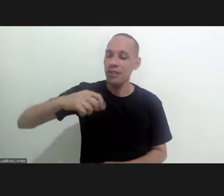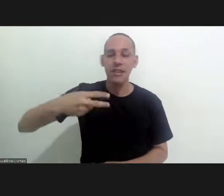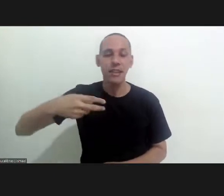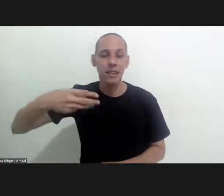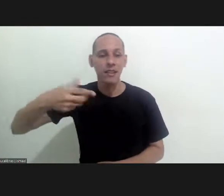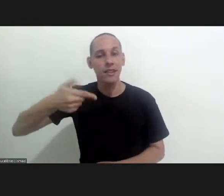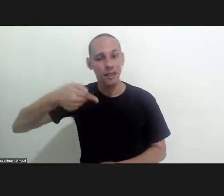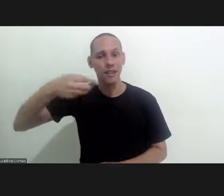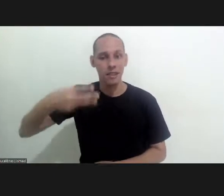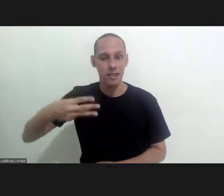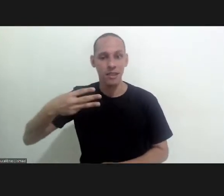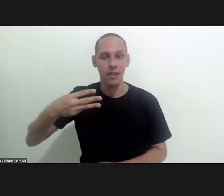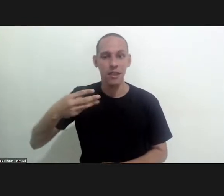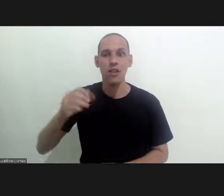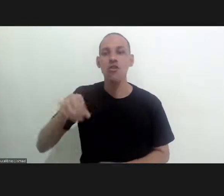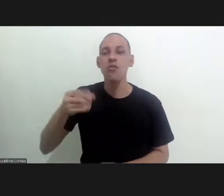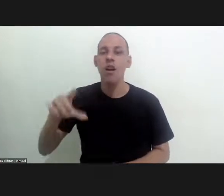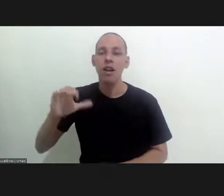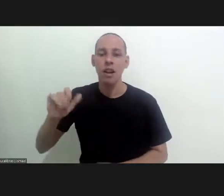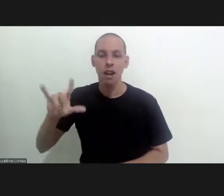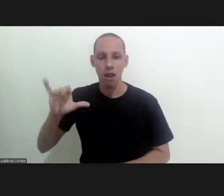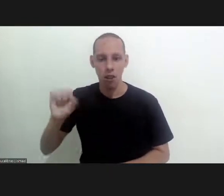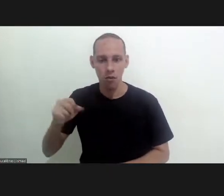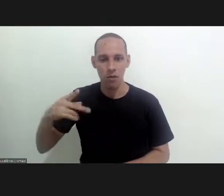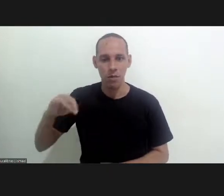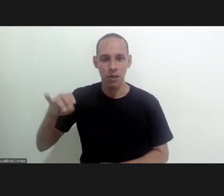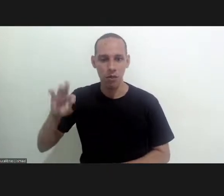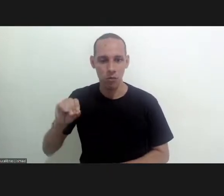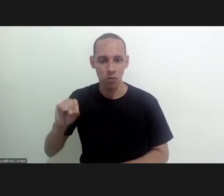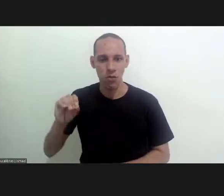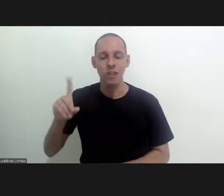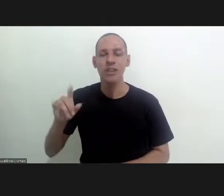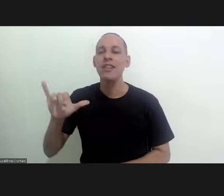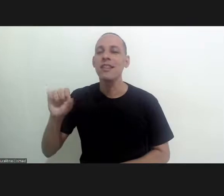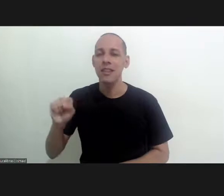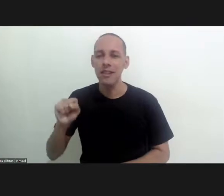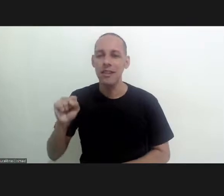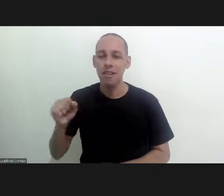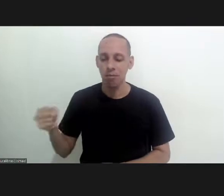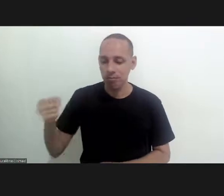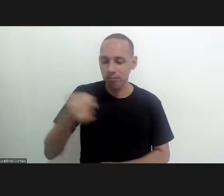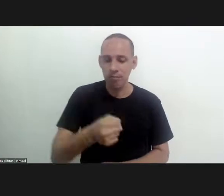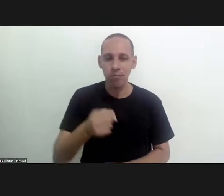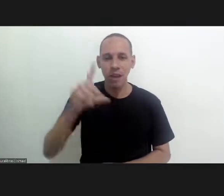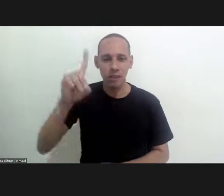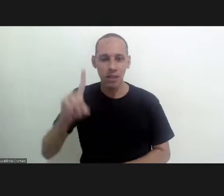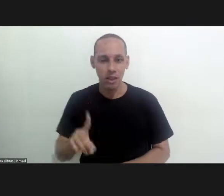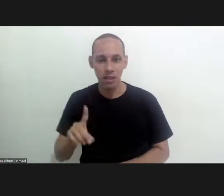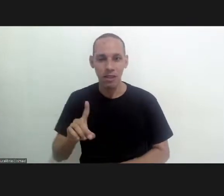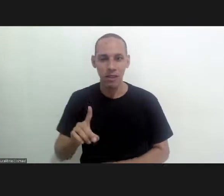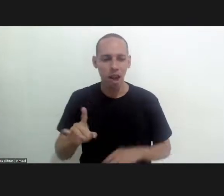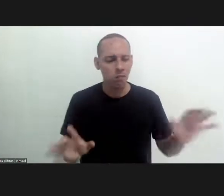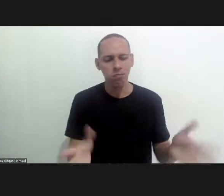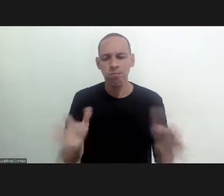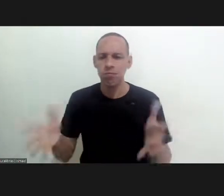Pinto Diaz took on the head of the center, promoting the first program of epidemiological surveillance with community